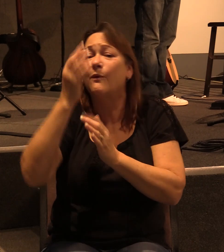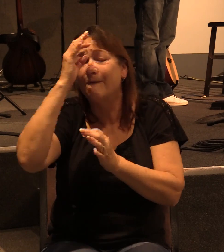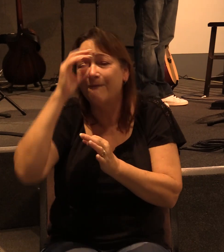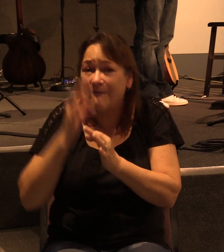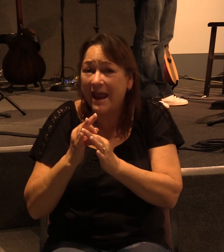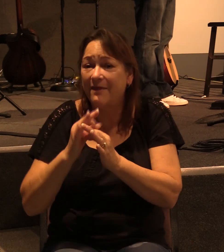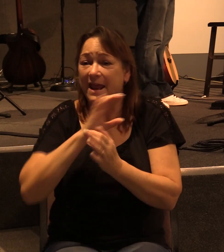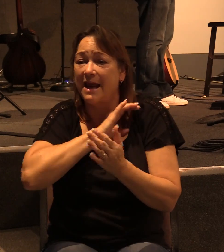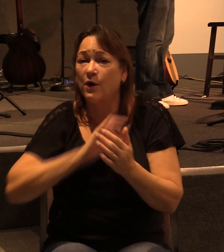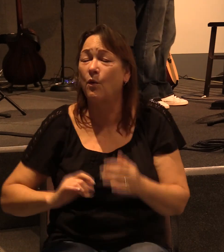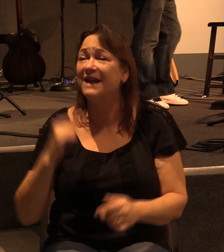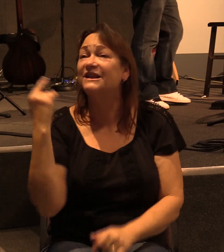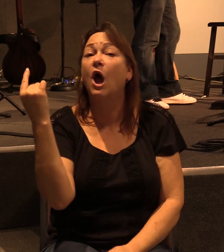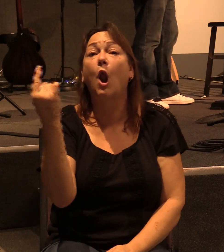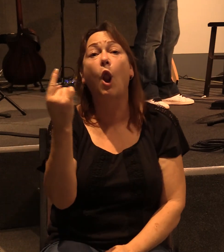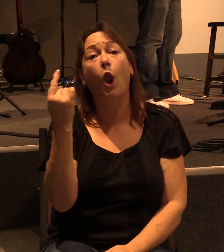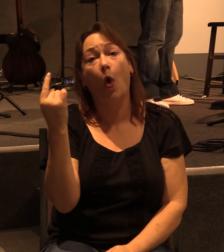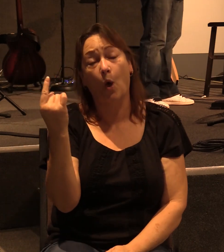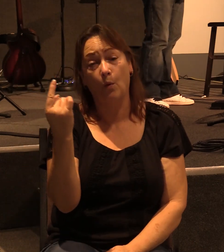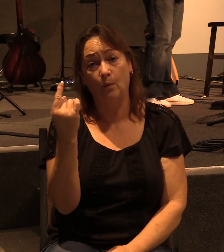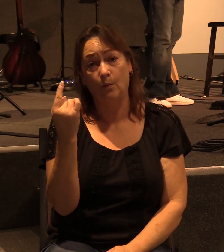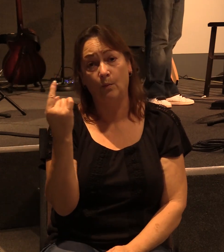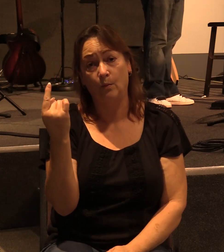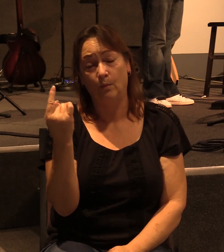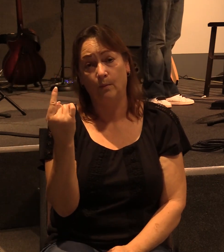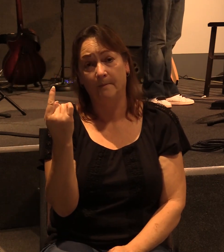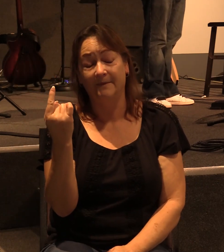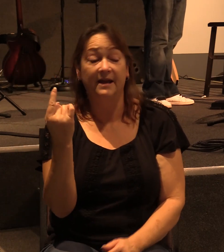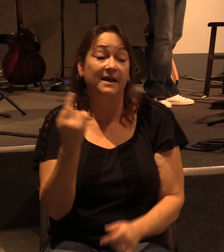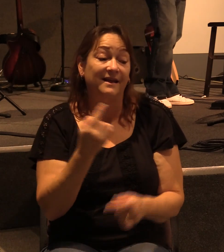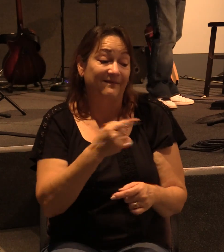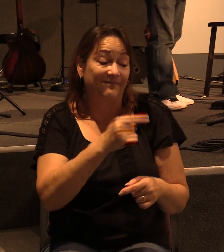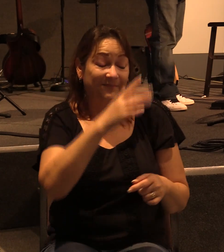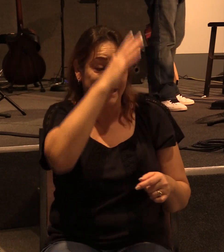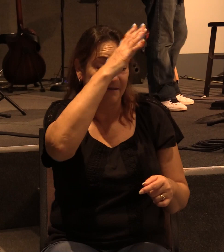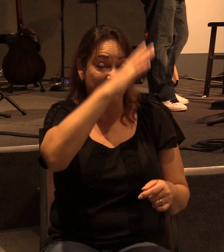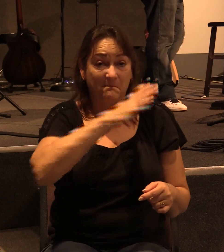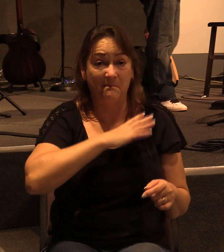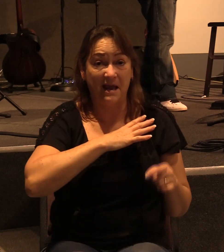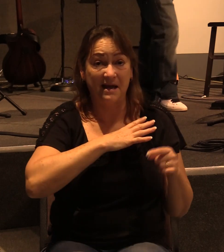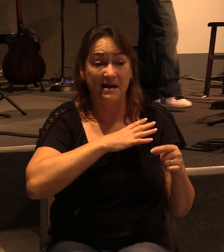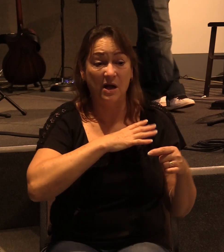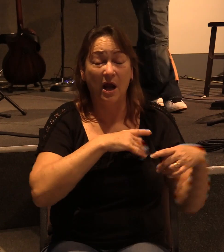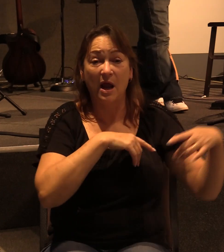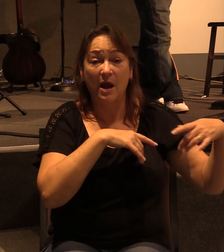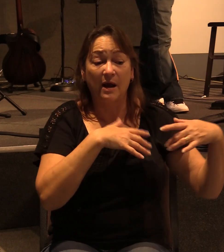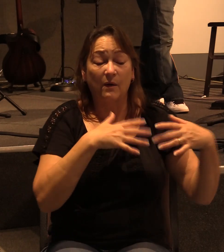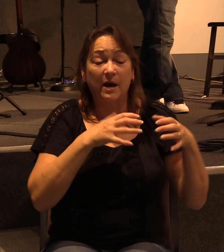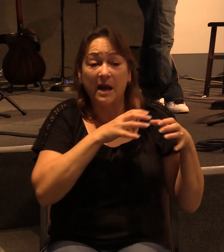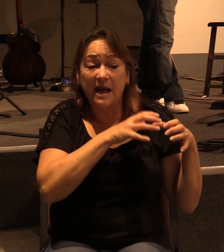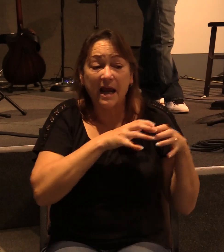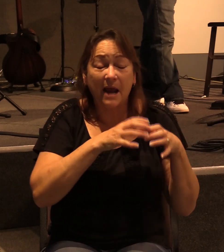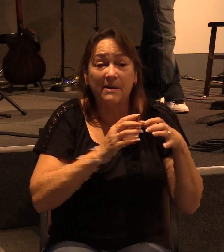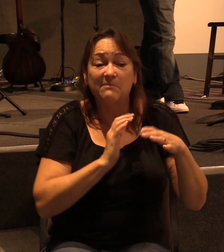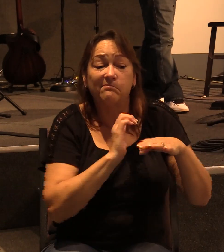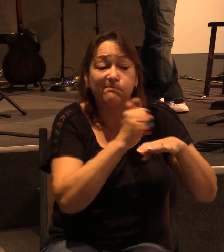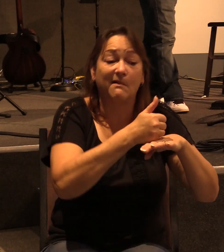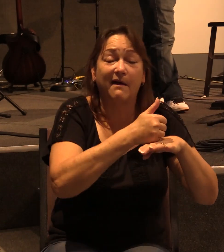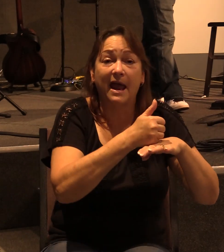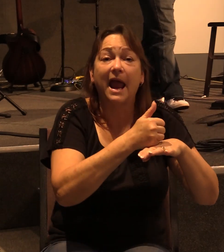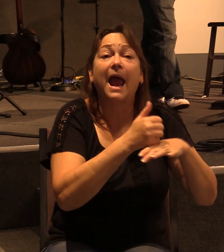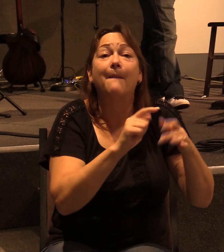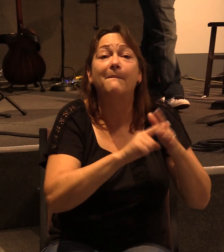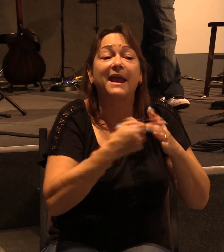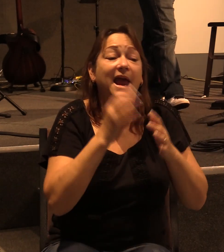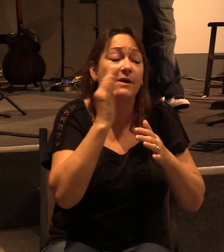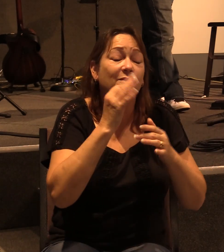in Christ alone, okay? Well, these Judaizers came in after Paul left the territory, and they began to preach a